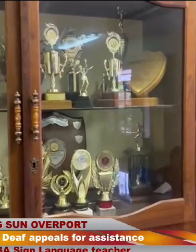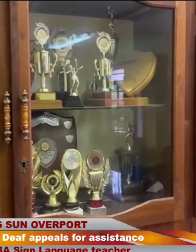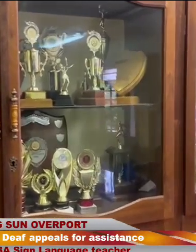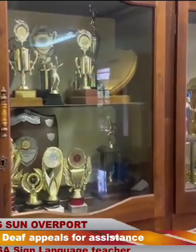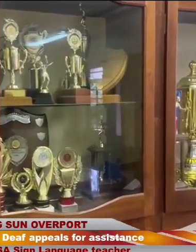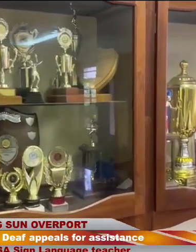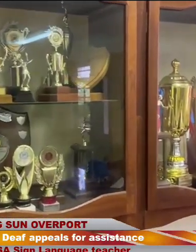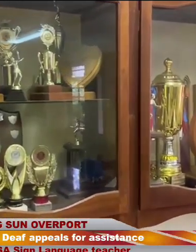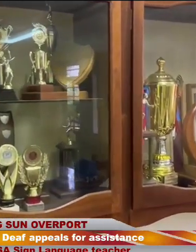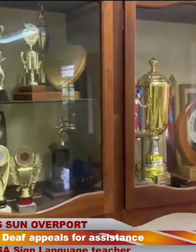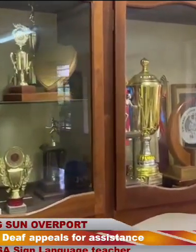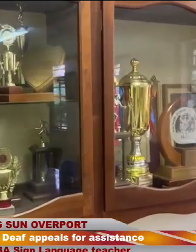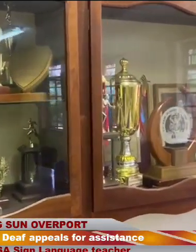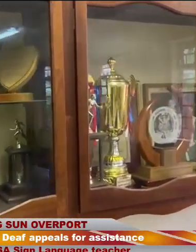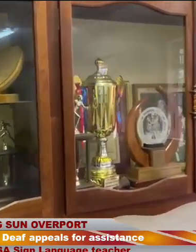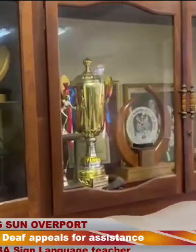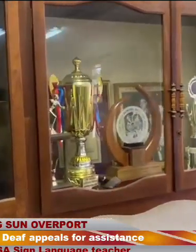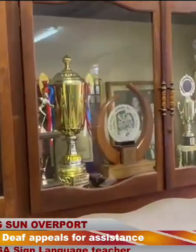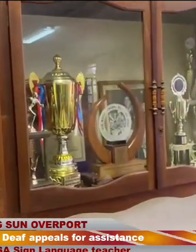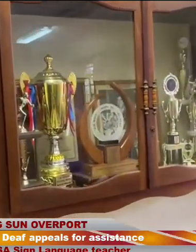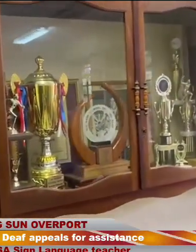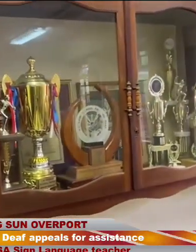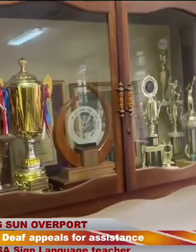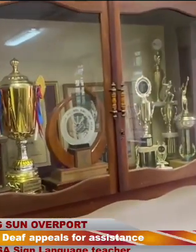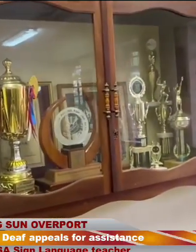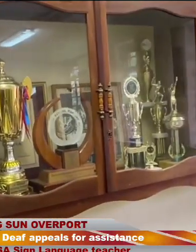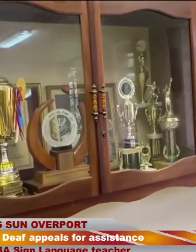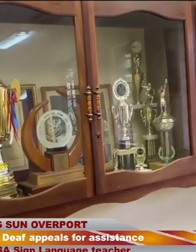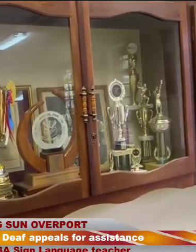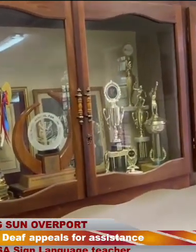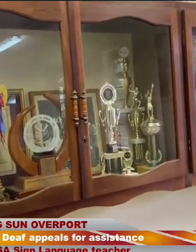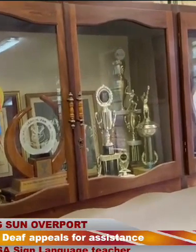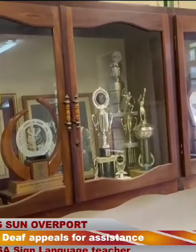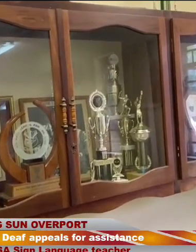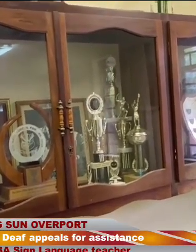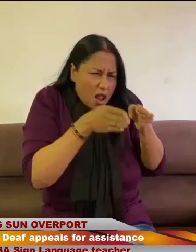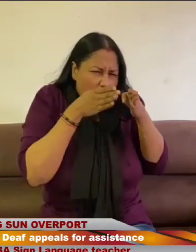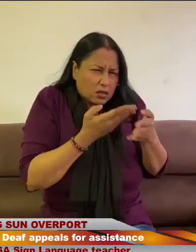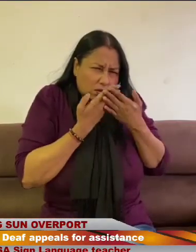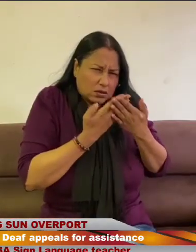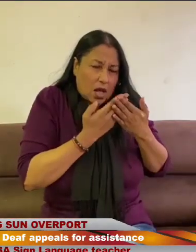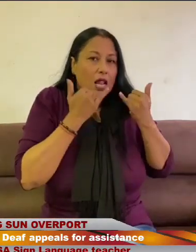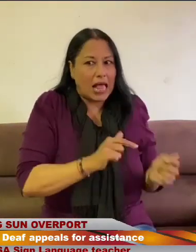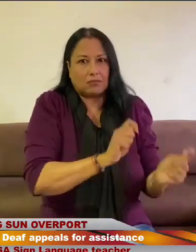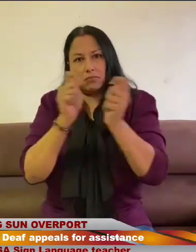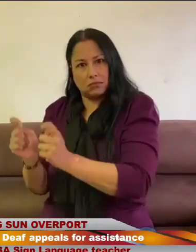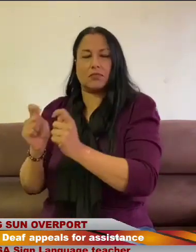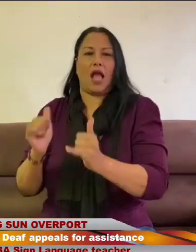equipment for our learners so that they can participate every day in sport. They need to be active, because they cannot just be in the classroom, they need